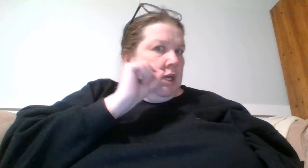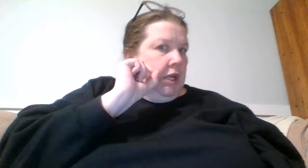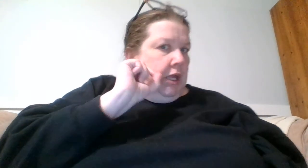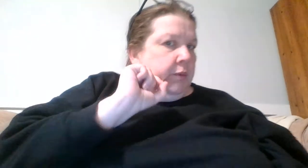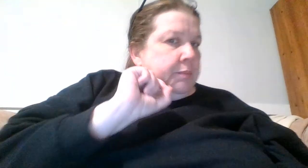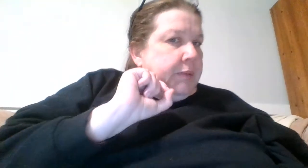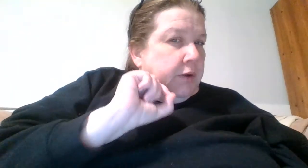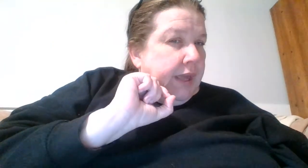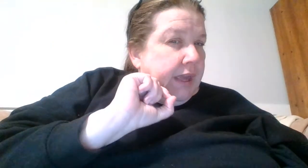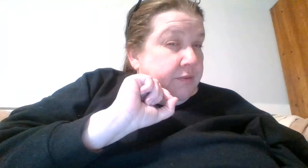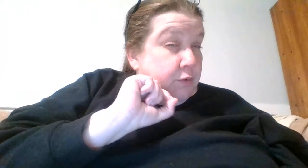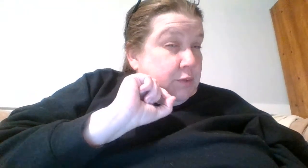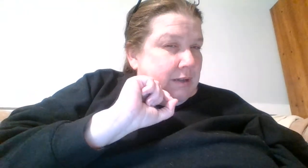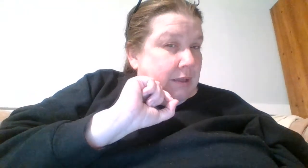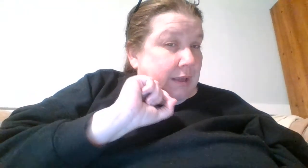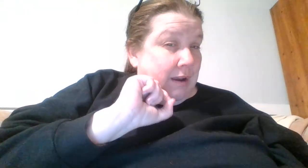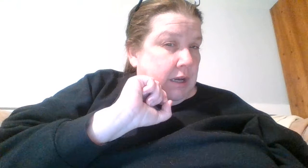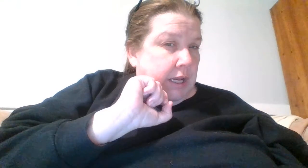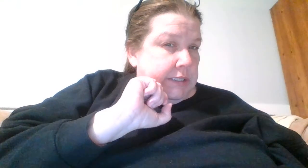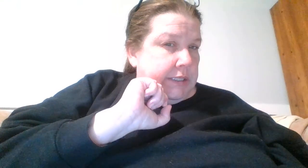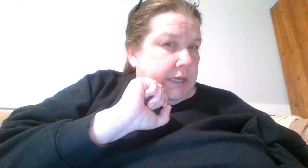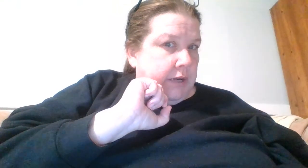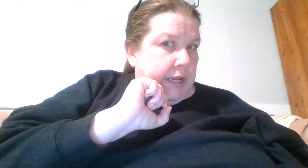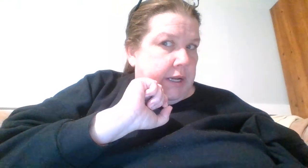it would be okay if you did it like on an 18 count ada